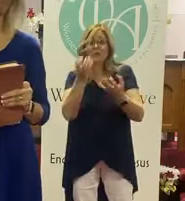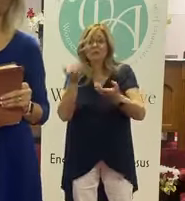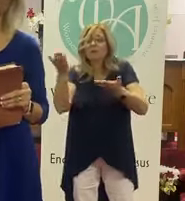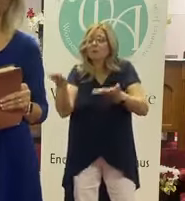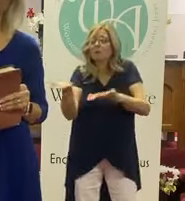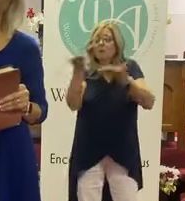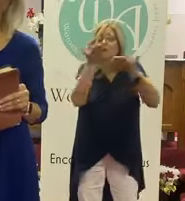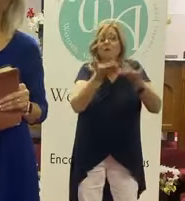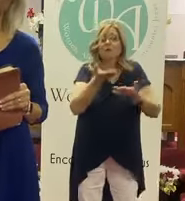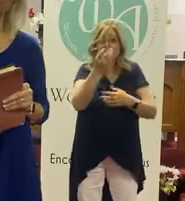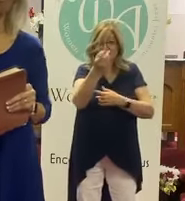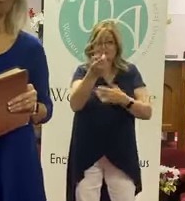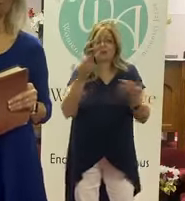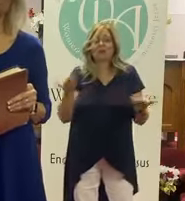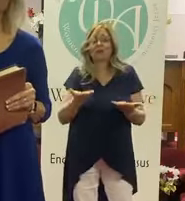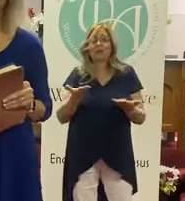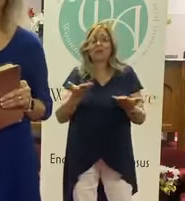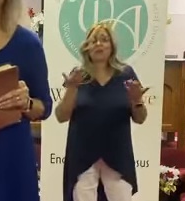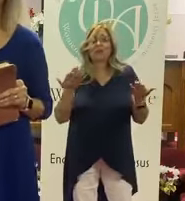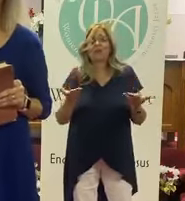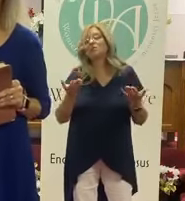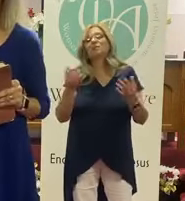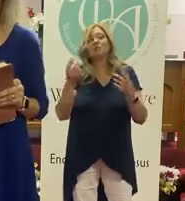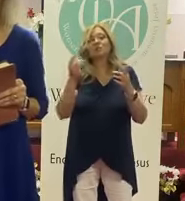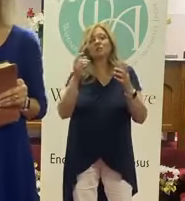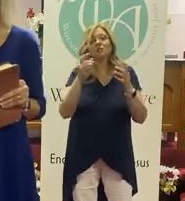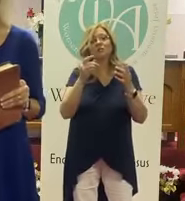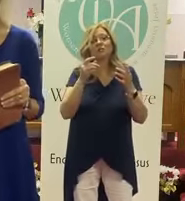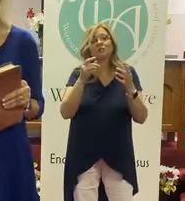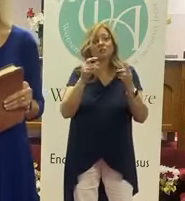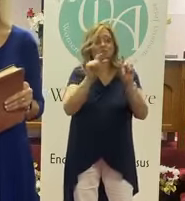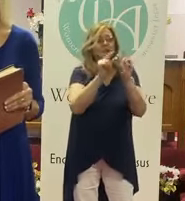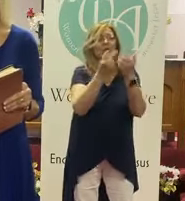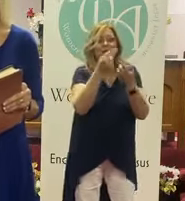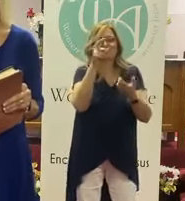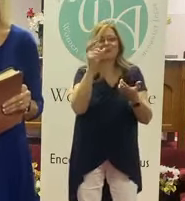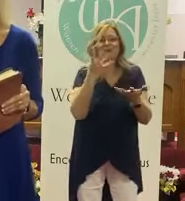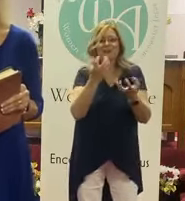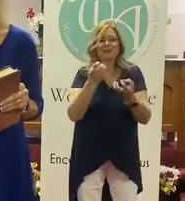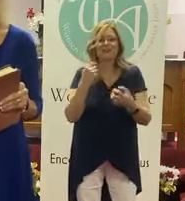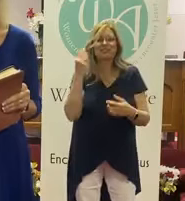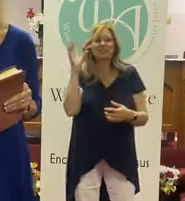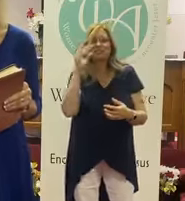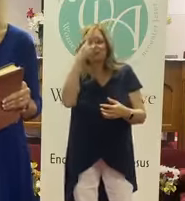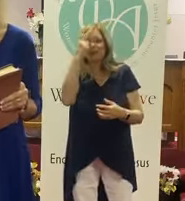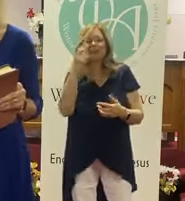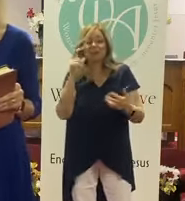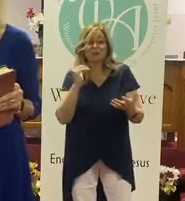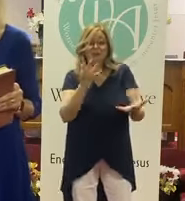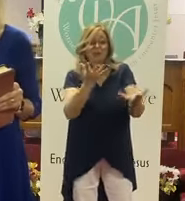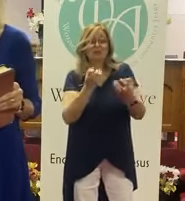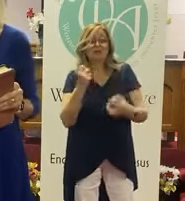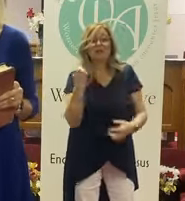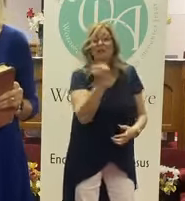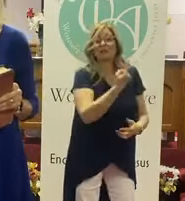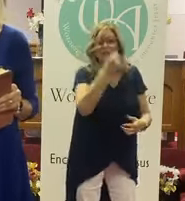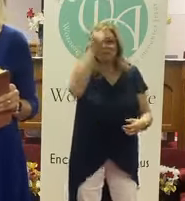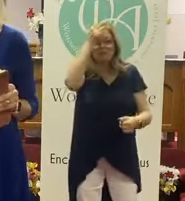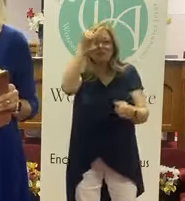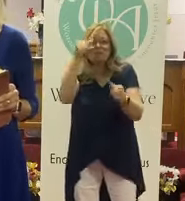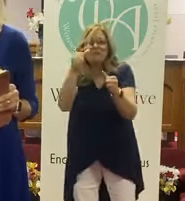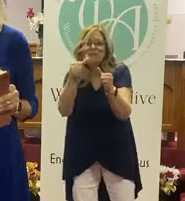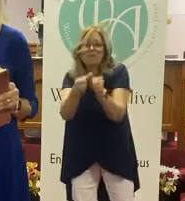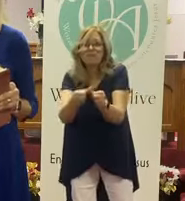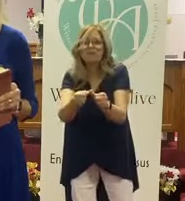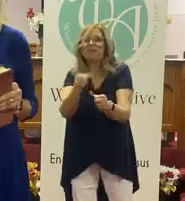bring you back today. I feel like this was the word He had for this group. Because He wanted us to be reminded